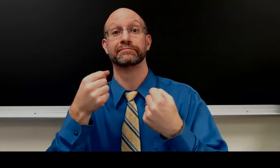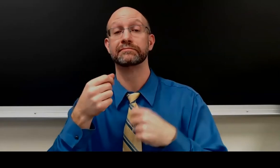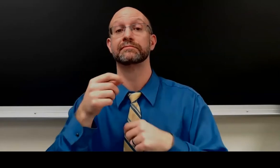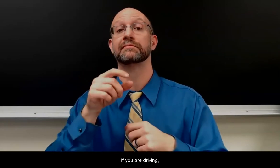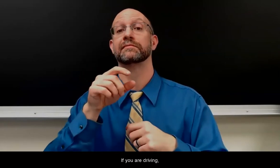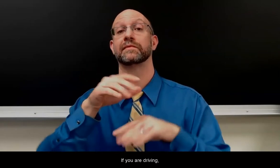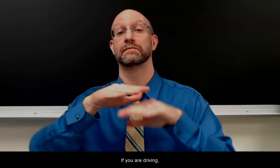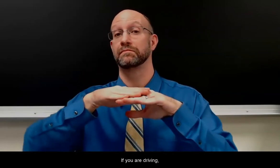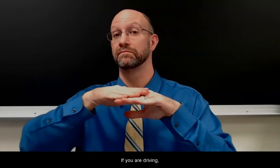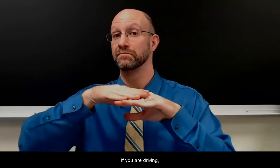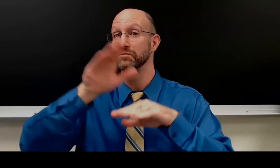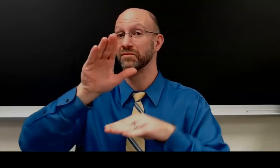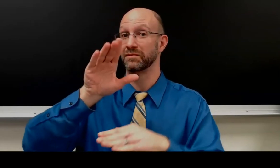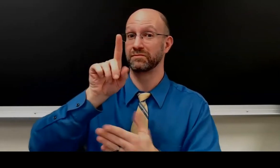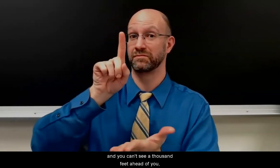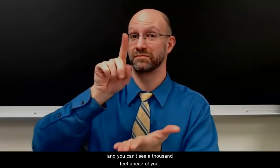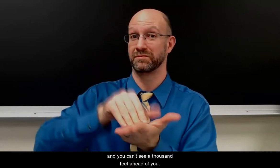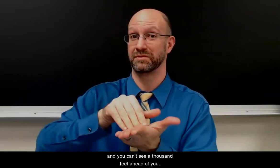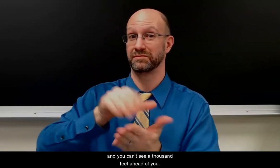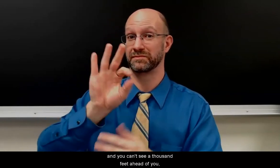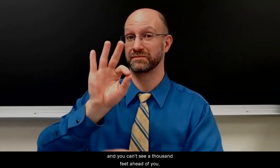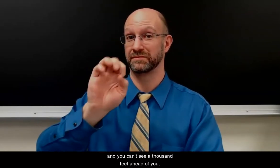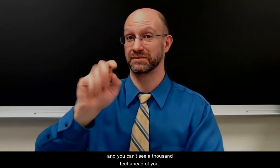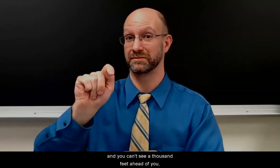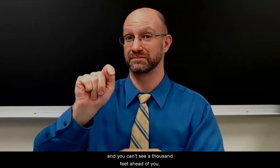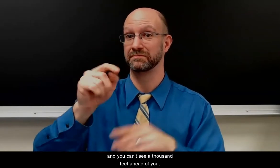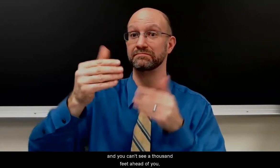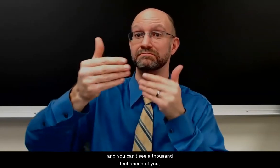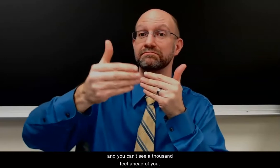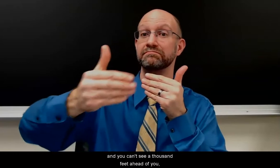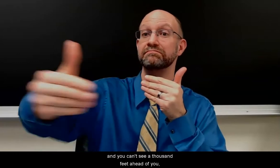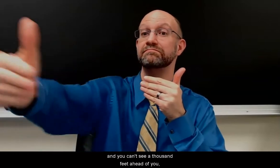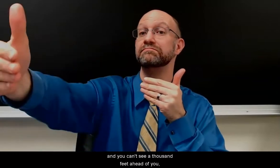If you are driving, and you can't see a thousand feet ahead of you,